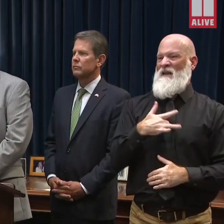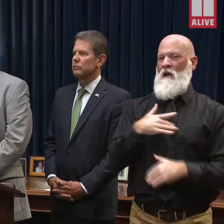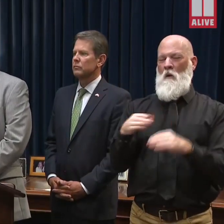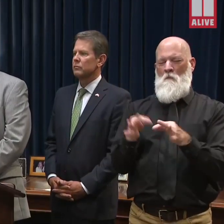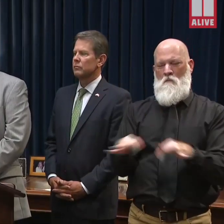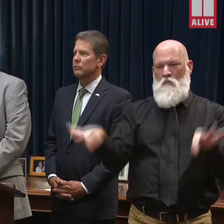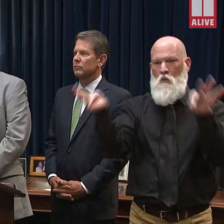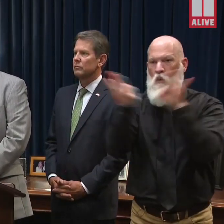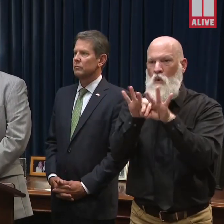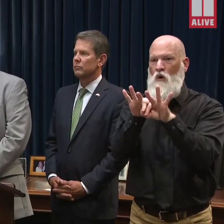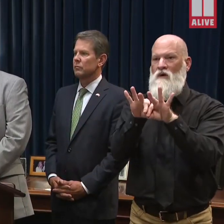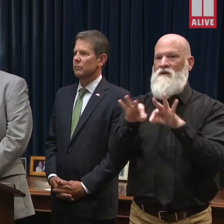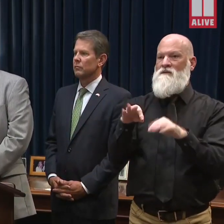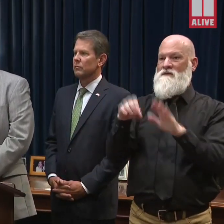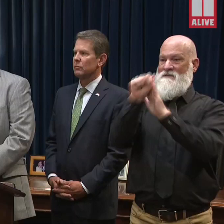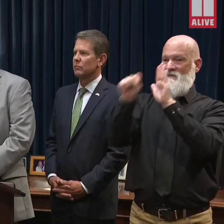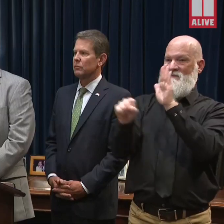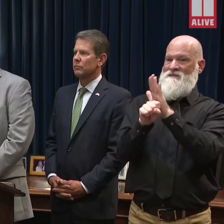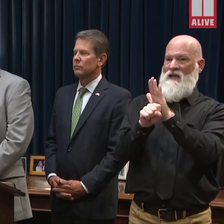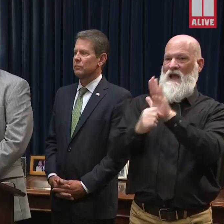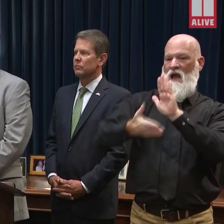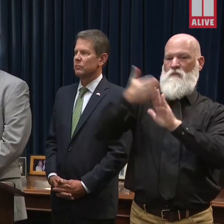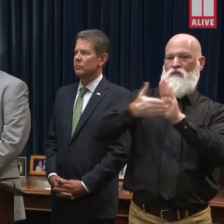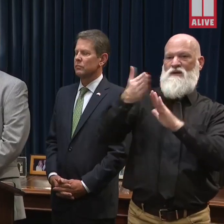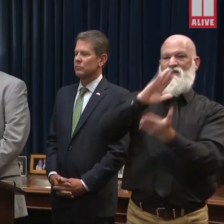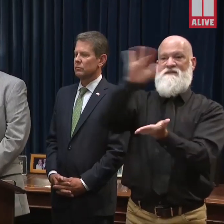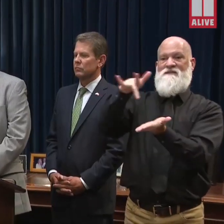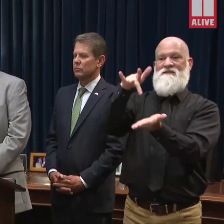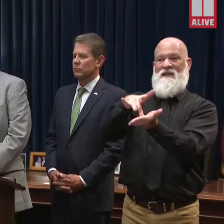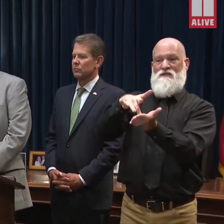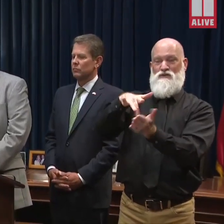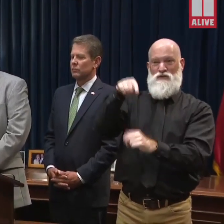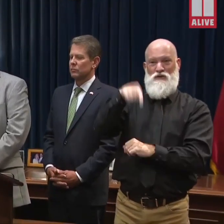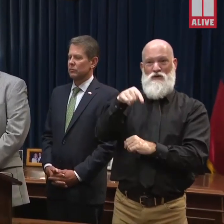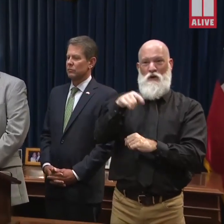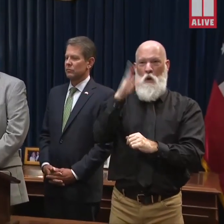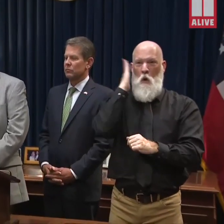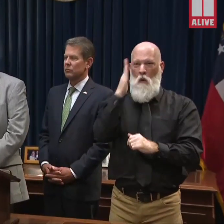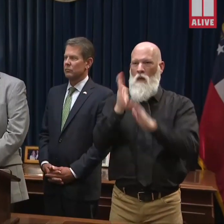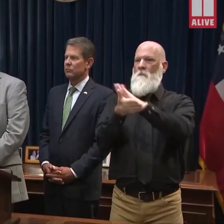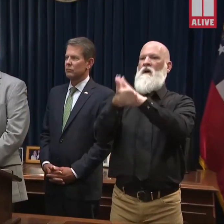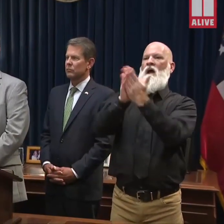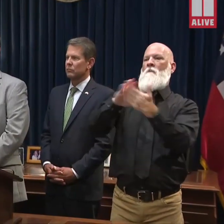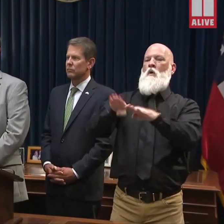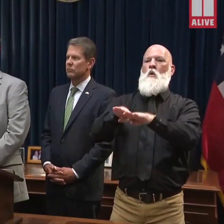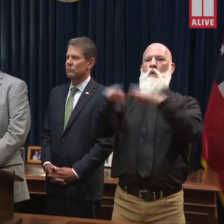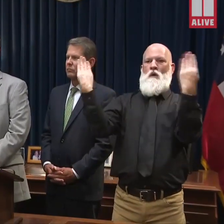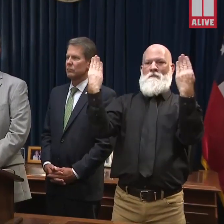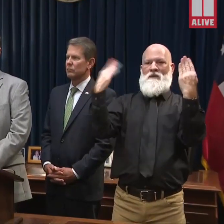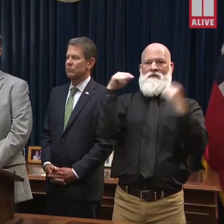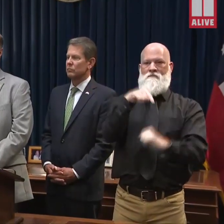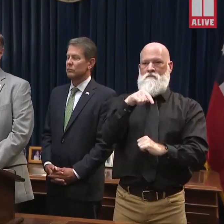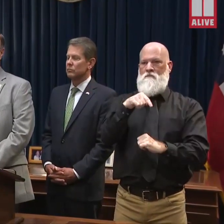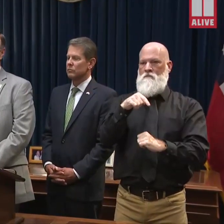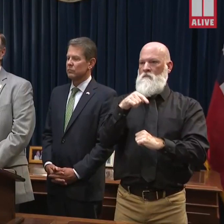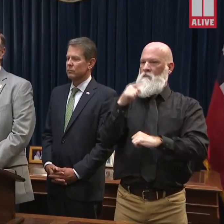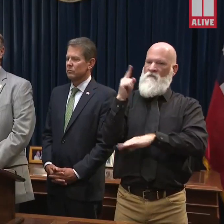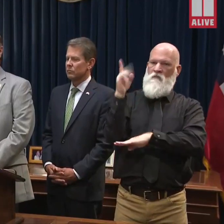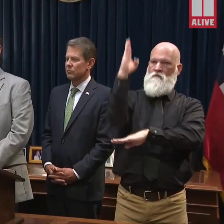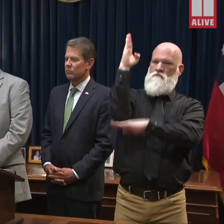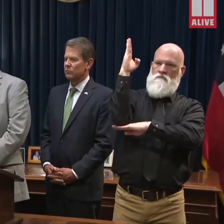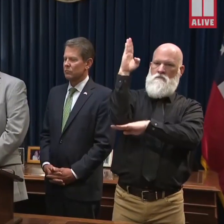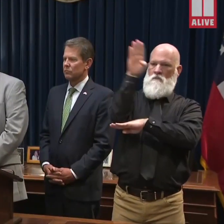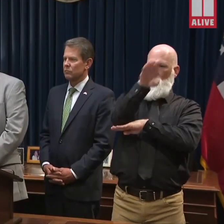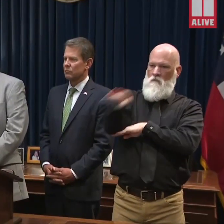center at noon tomorrow. We've already been in contact with FEMA. We were on a conference call with them today.